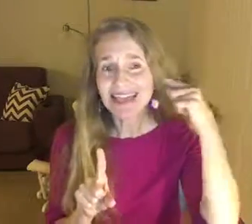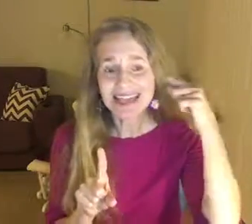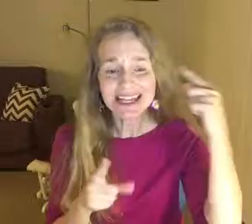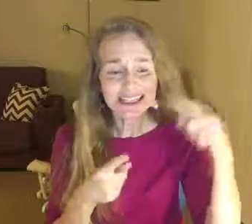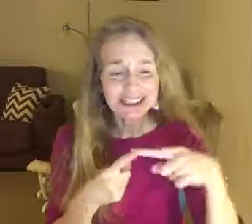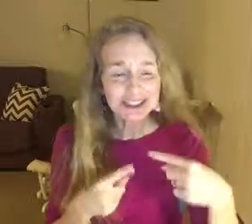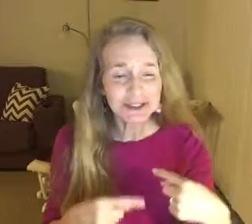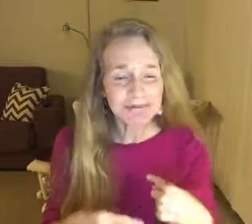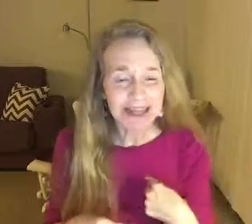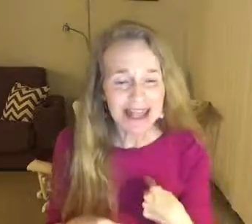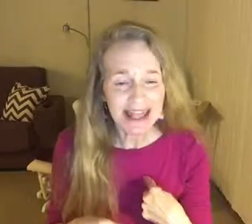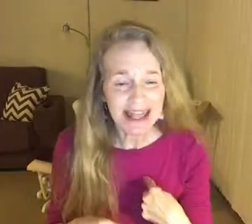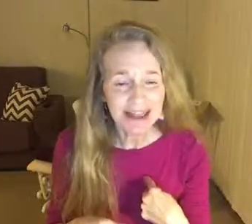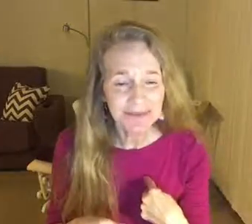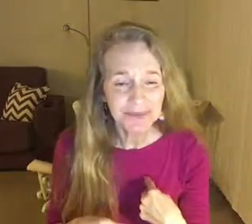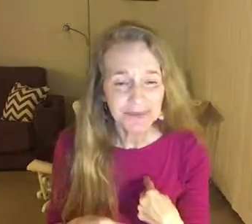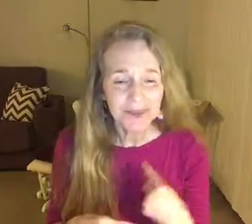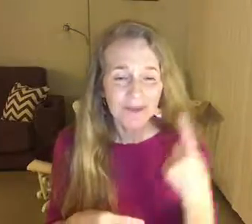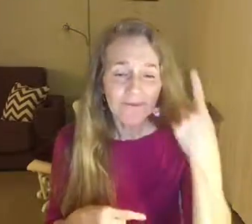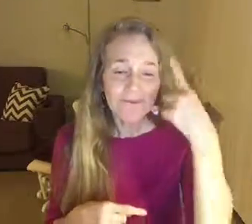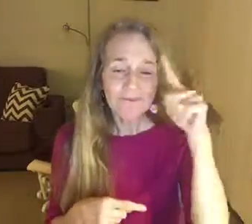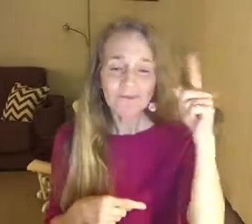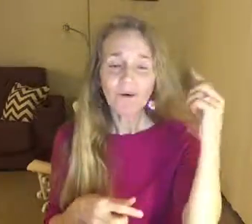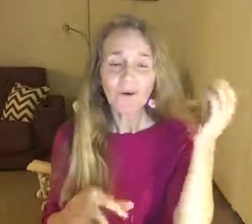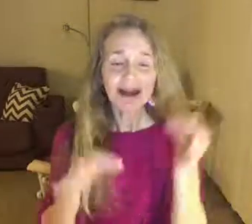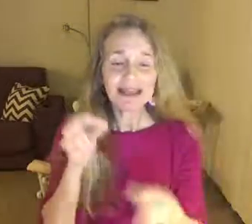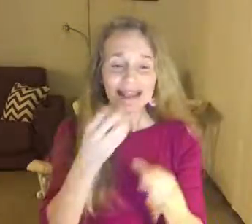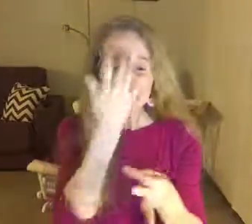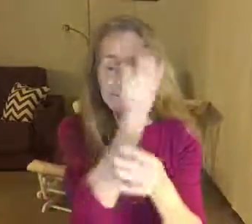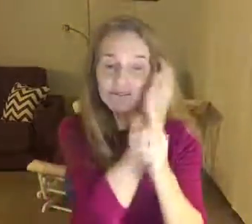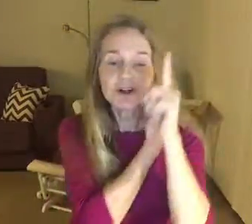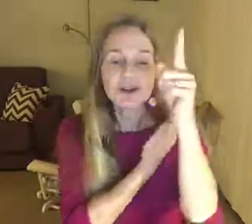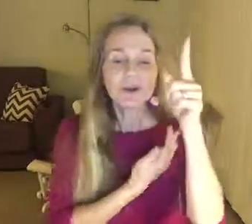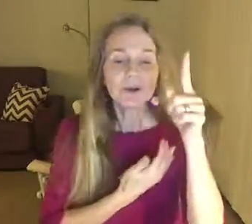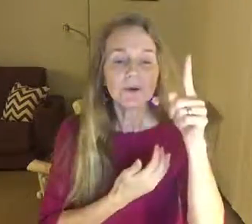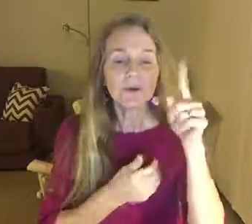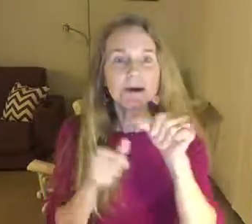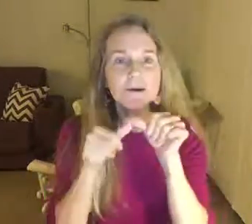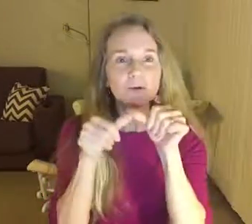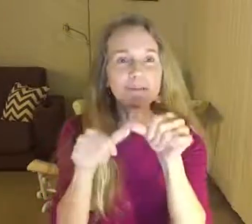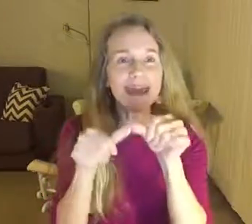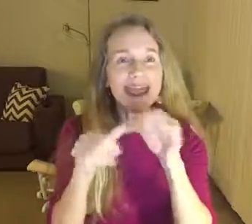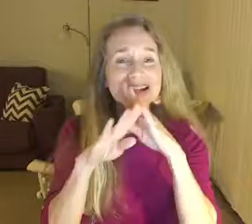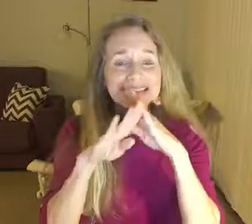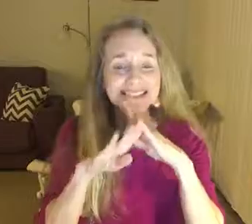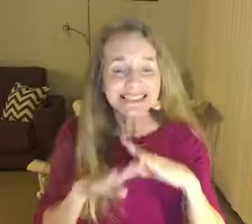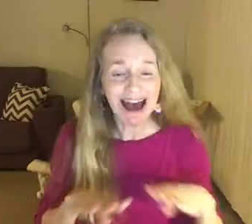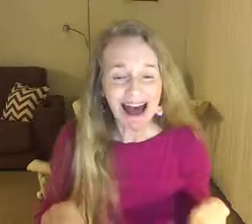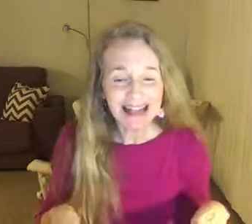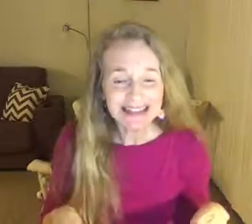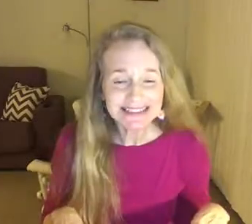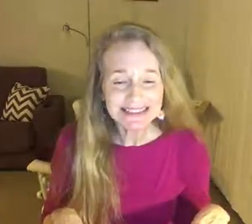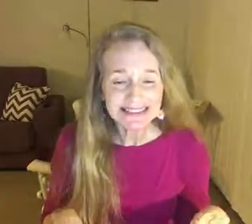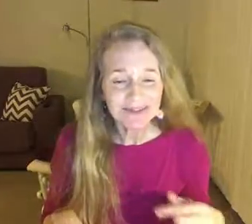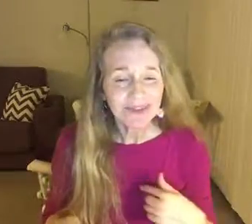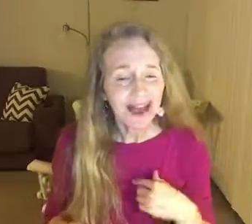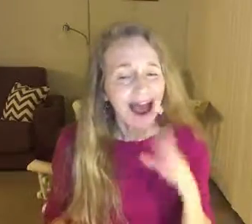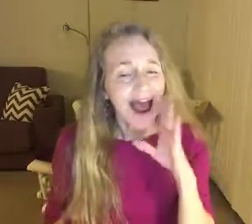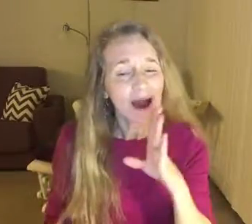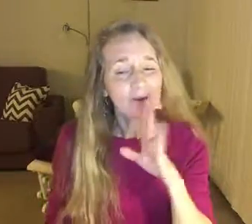ear to me. For if you remain silent, I